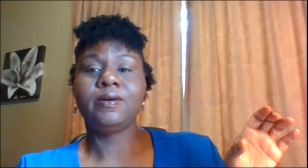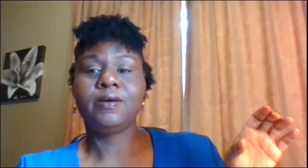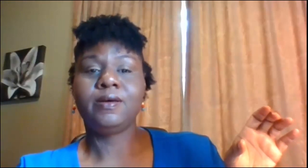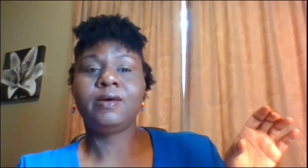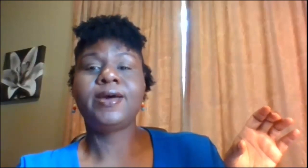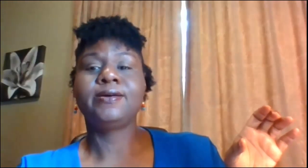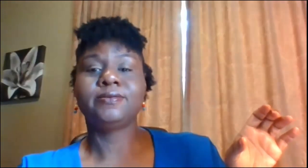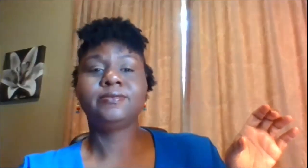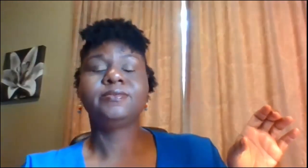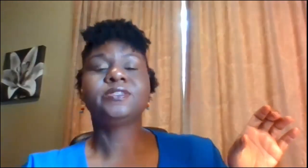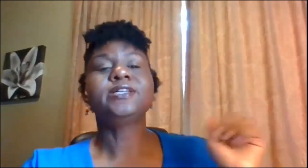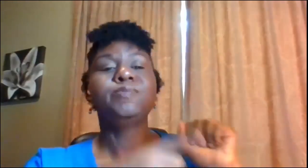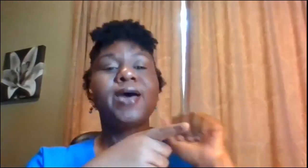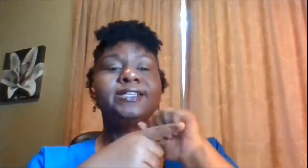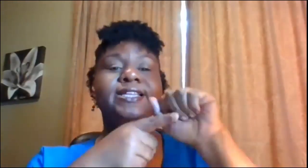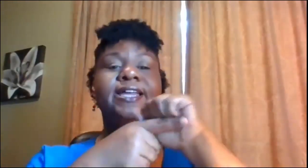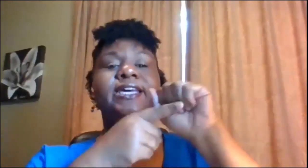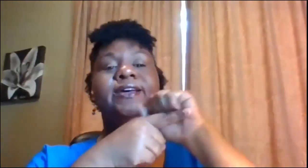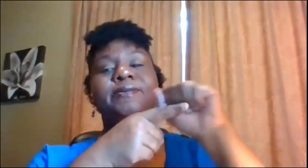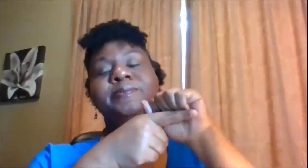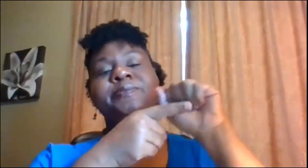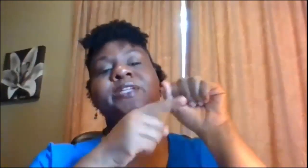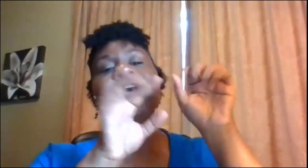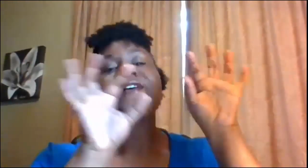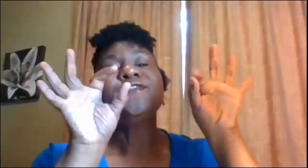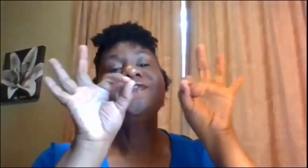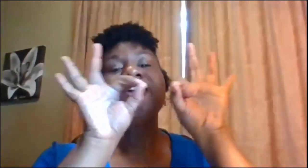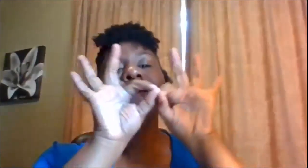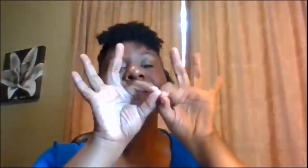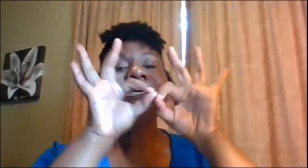all right so let's practice that again family